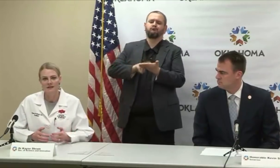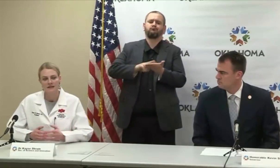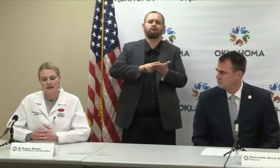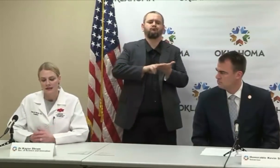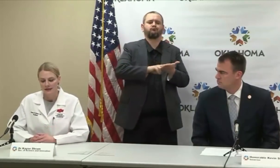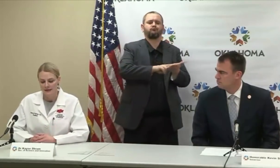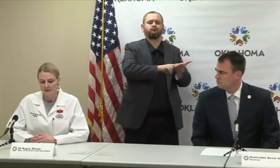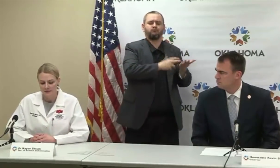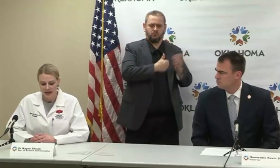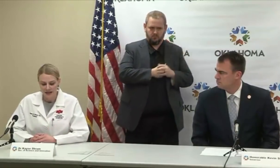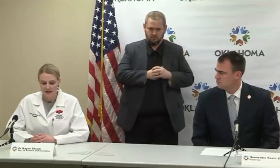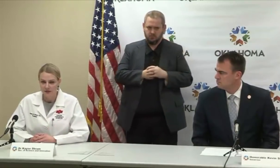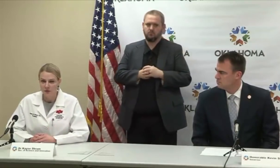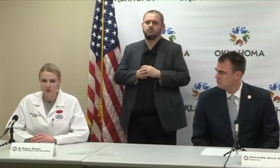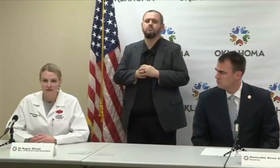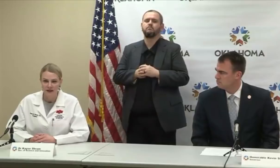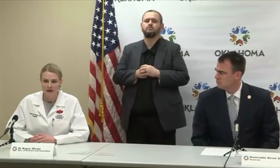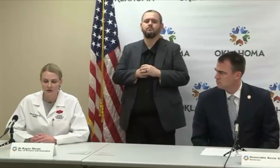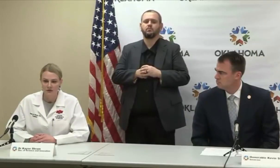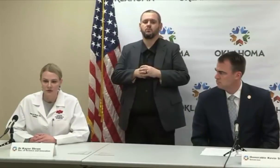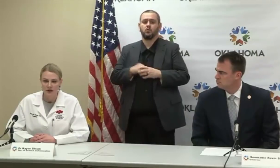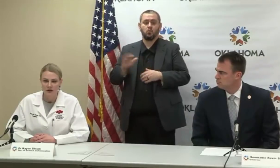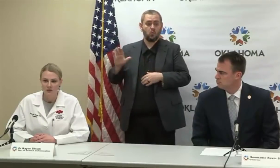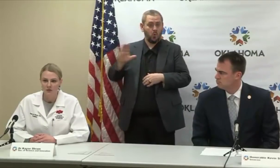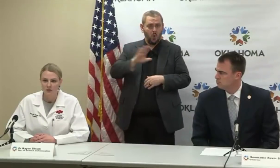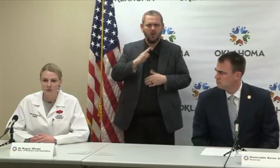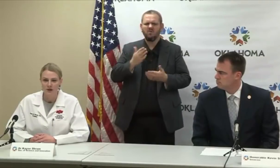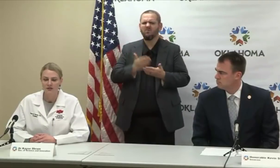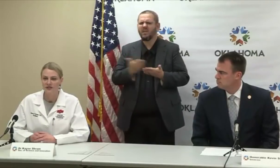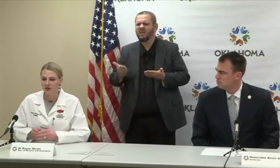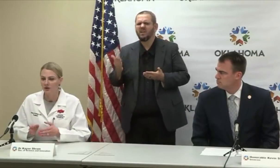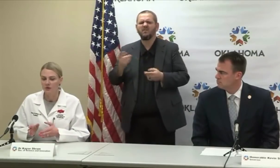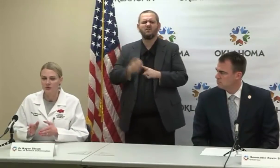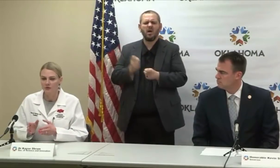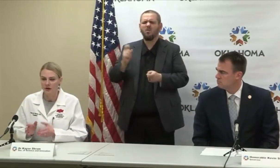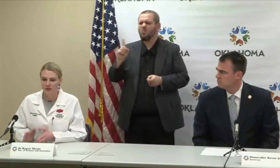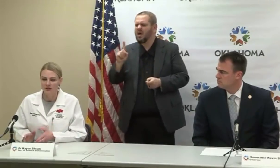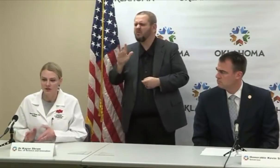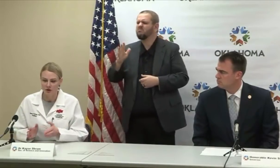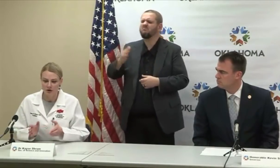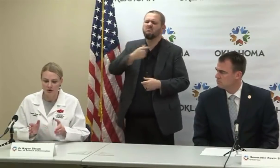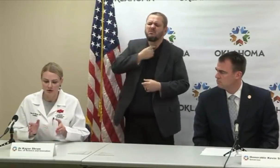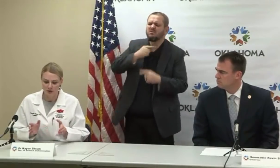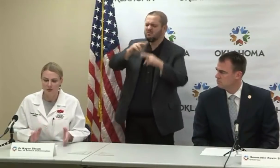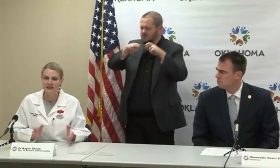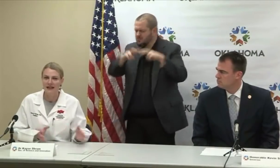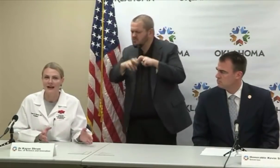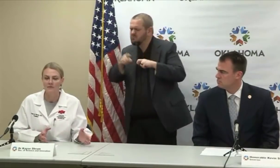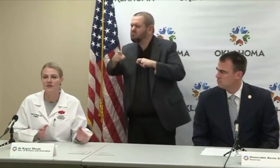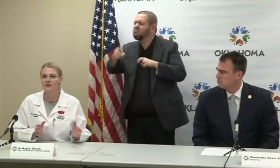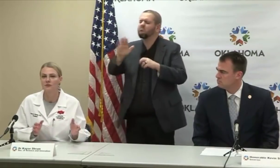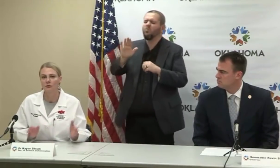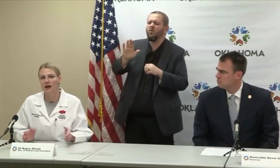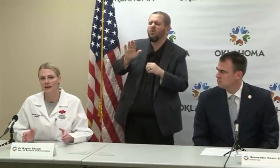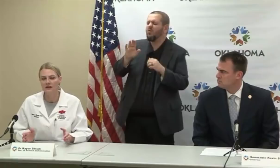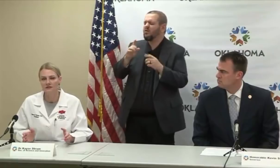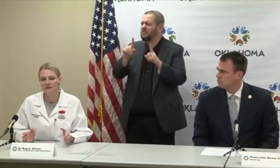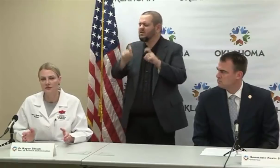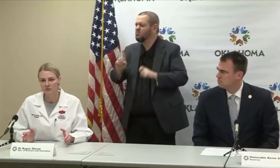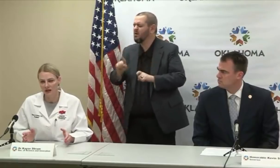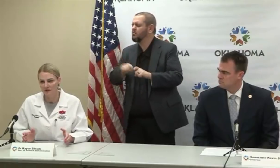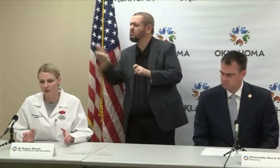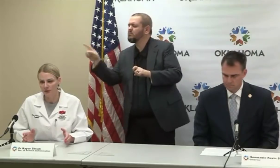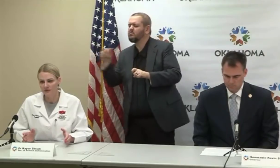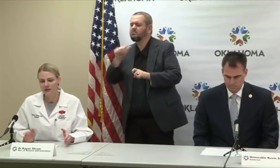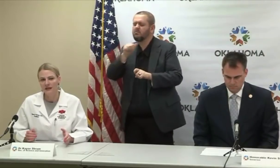supplies. And what we found was that amongst our three labs, there's a variety of